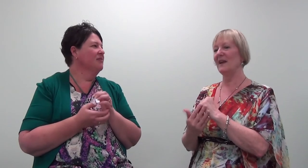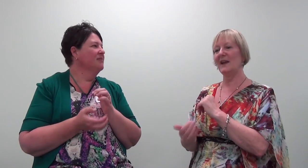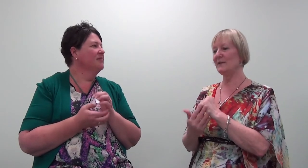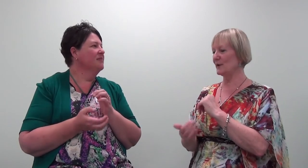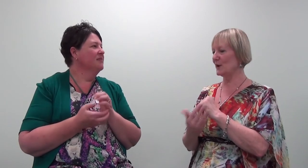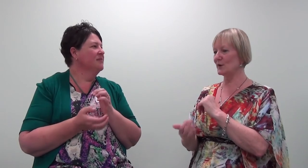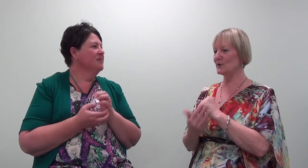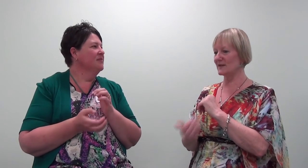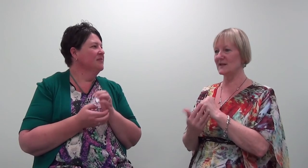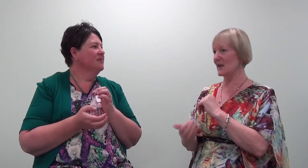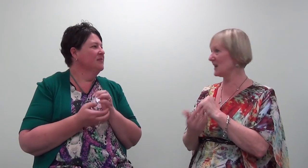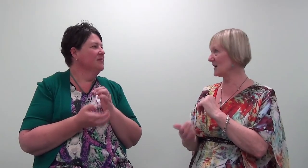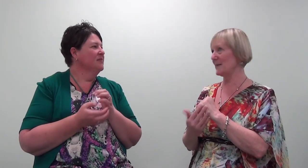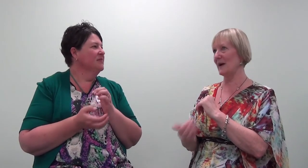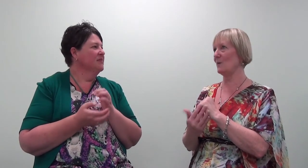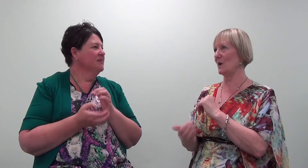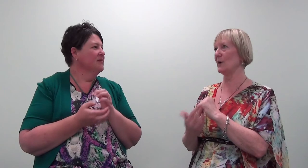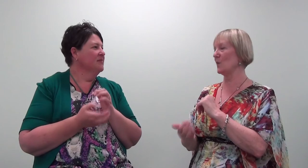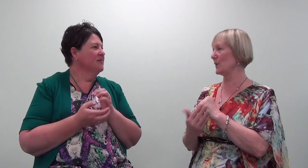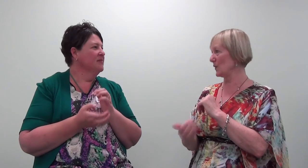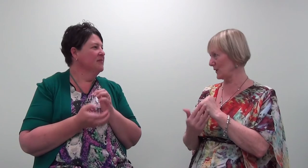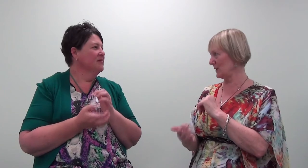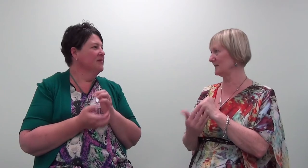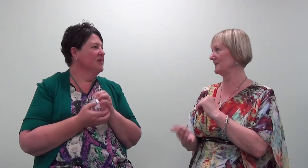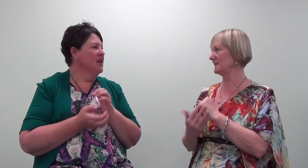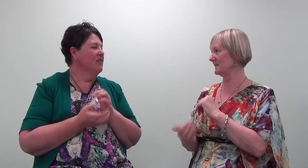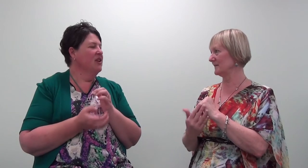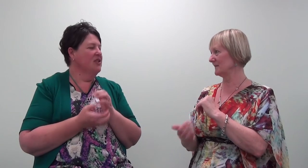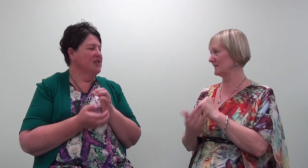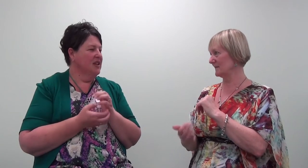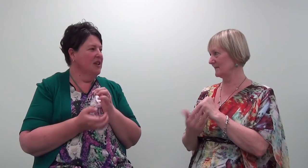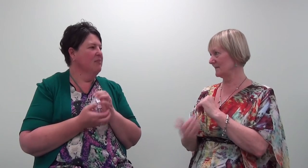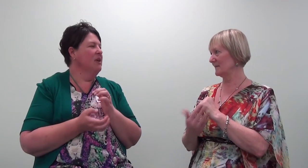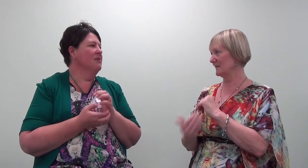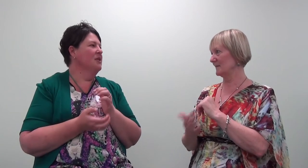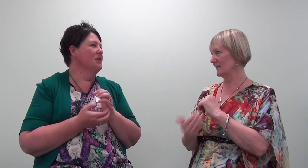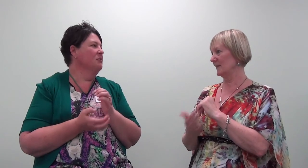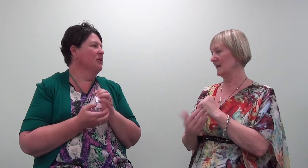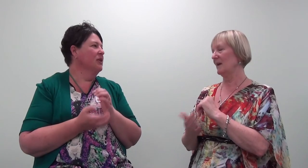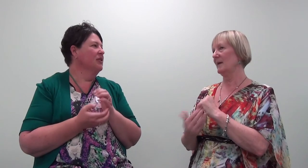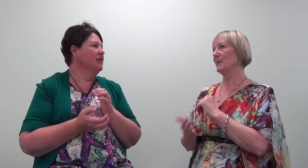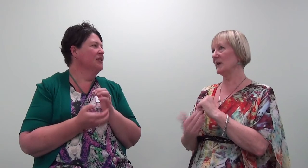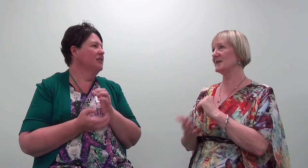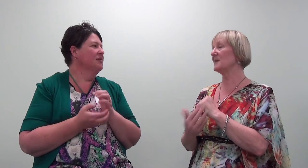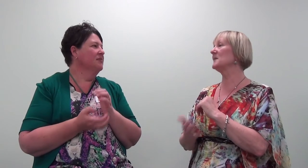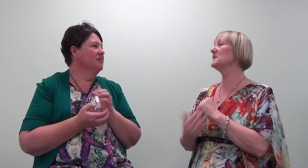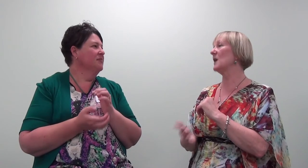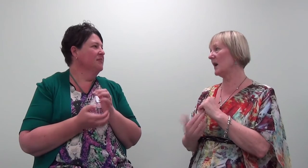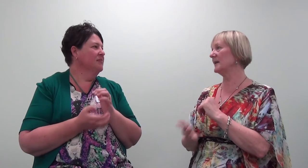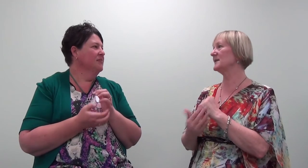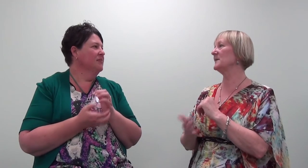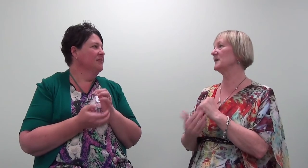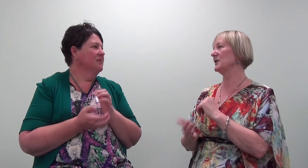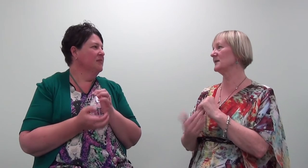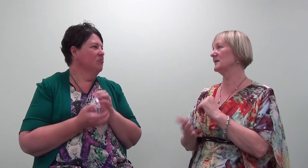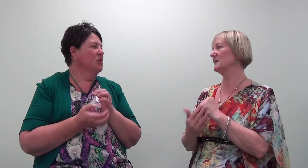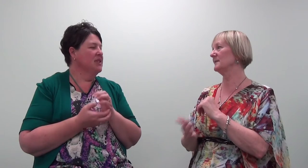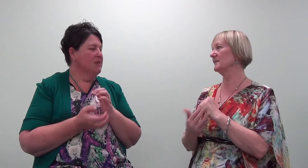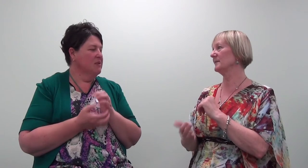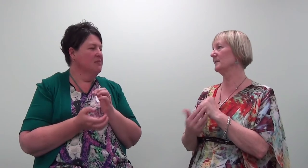Even though just thinking about what I want to work on, even though just thinking about what I want to work on, brings up some tightness in my chest. Brings up some